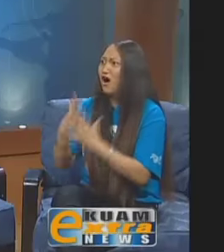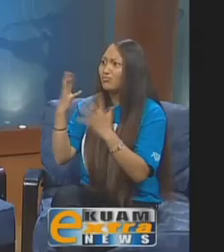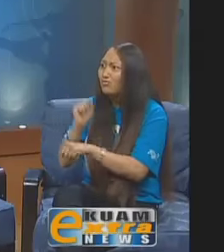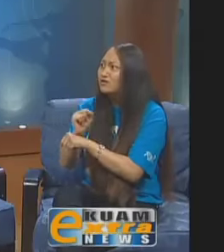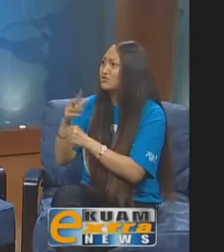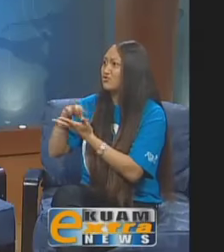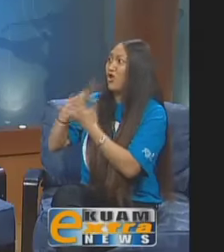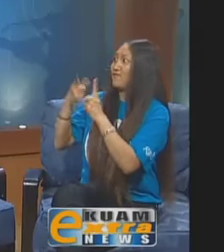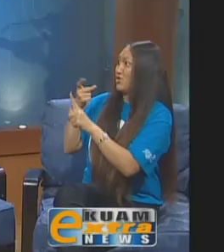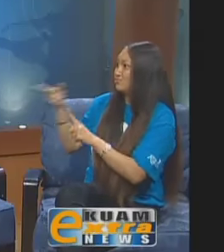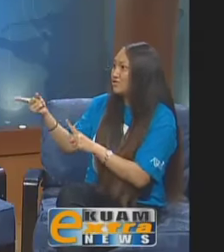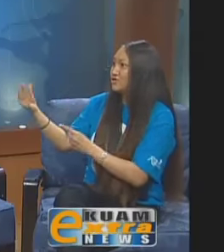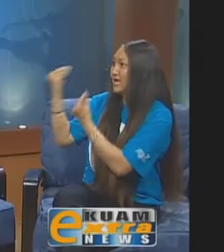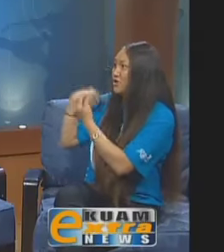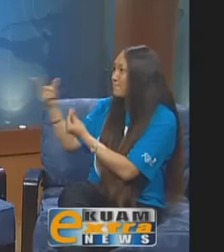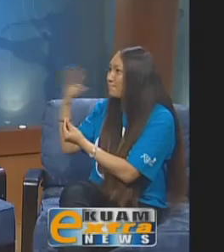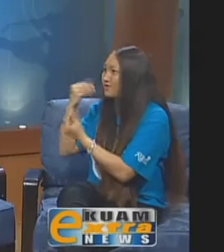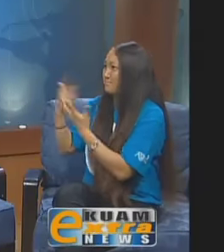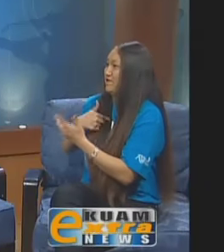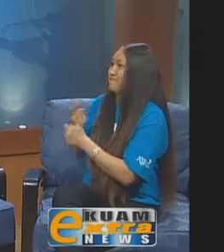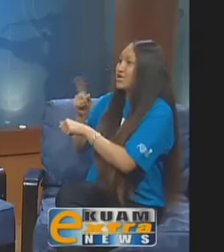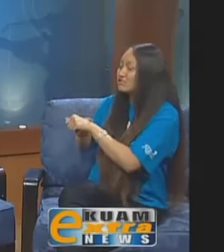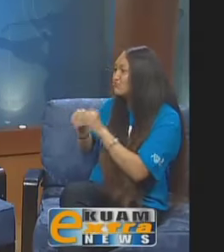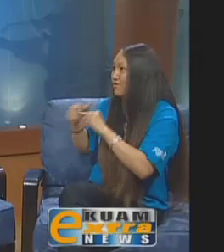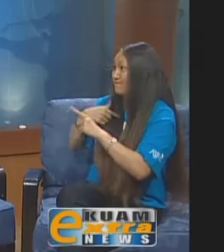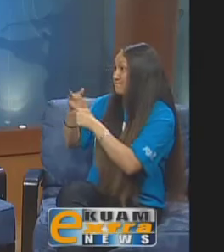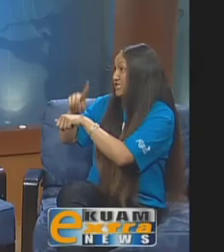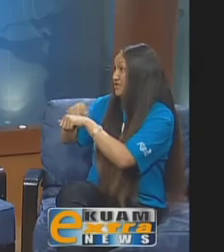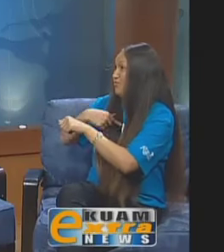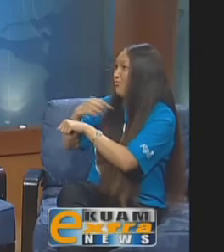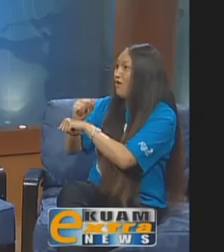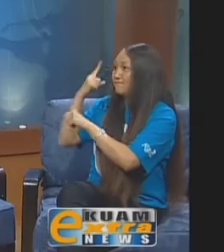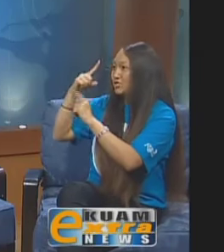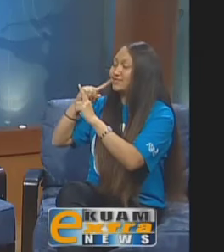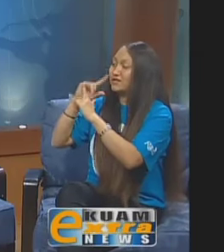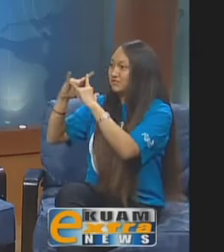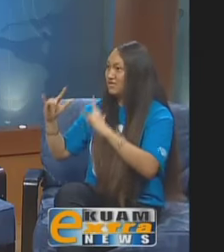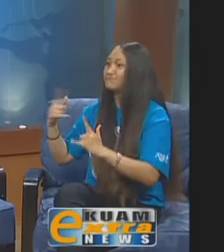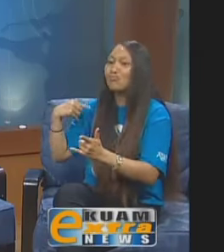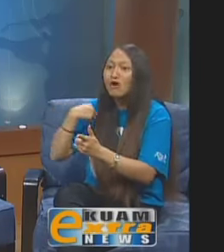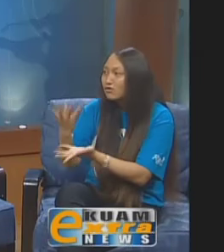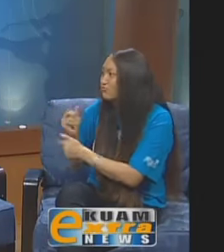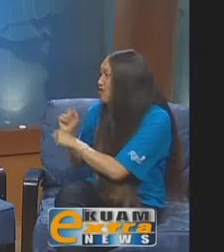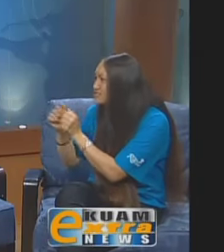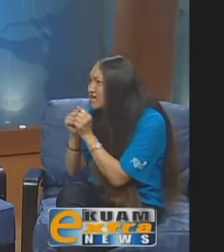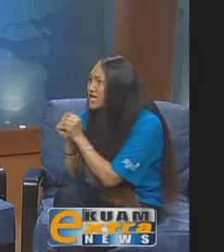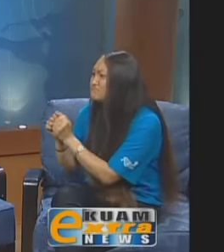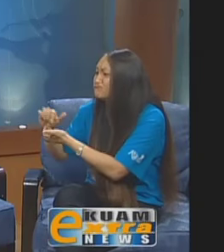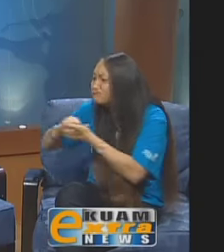Yeah, she's a great director. I've learned so much from her. She's really taught me a lot. I've, this is my first time being involved in